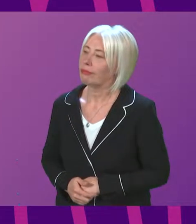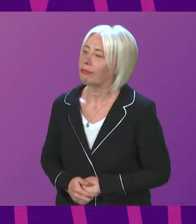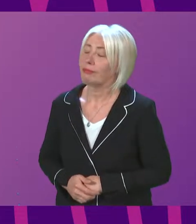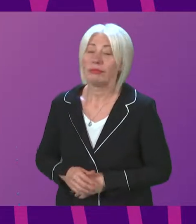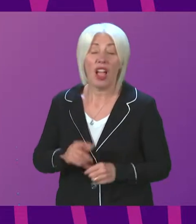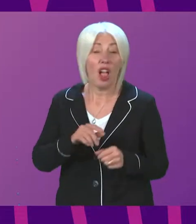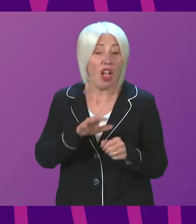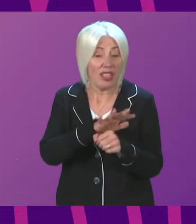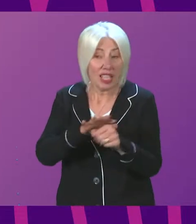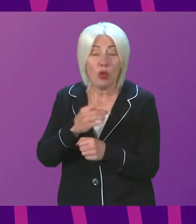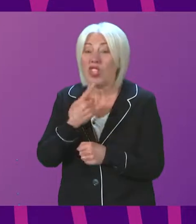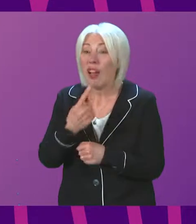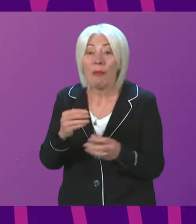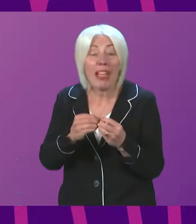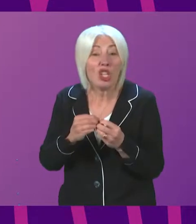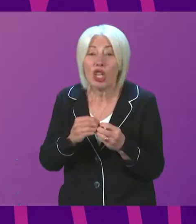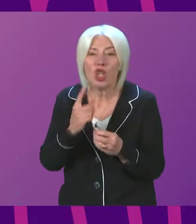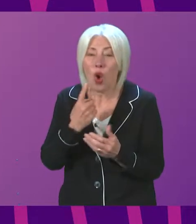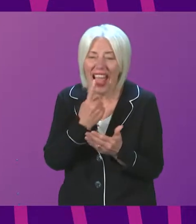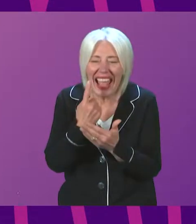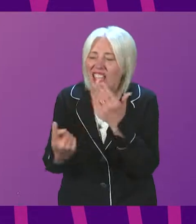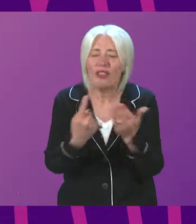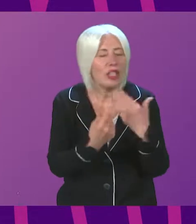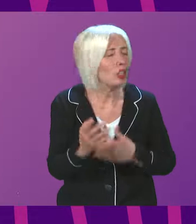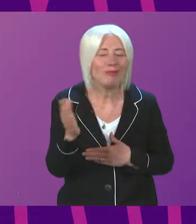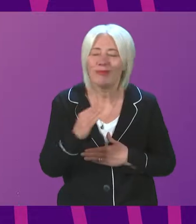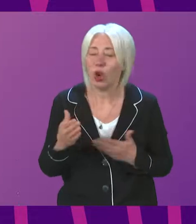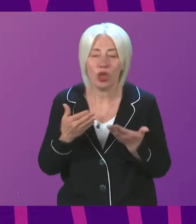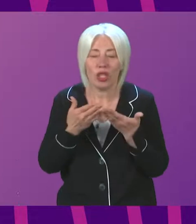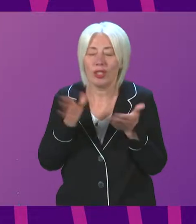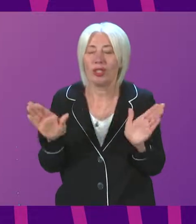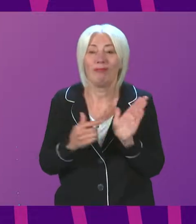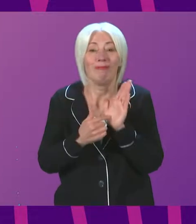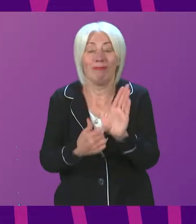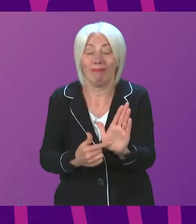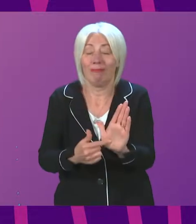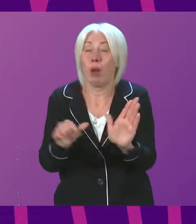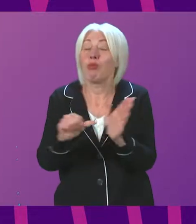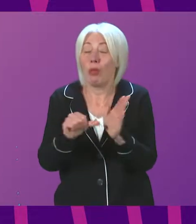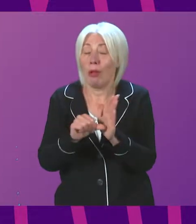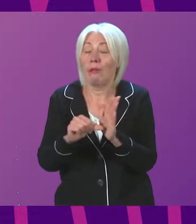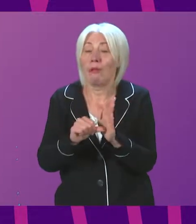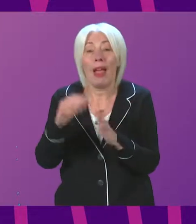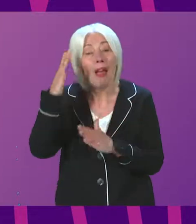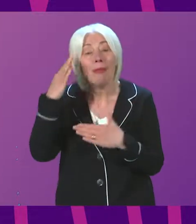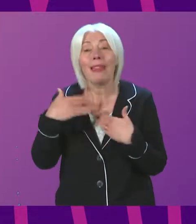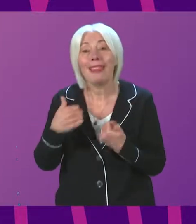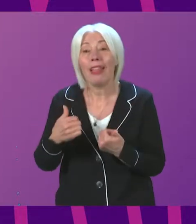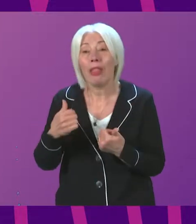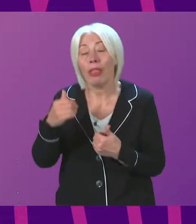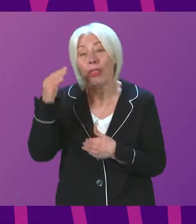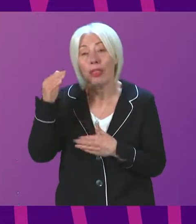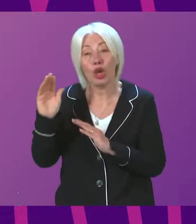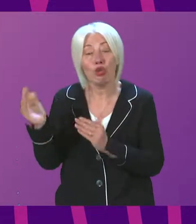individual cases. They are a demonstrative of a wider systemic problem. And if mental health services are going to be taken seriously,